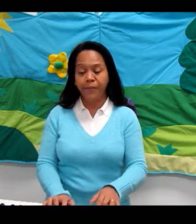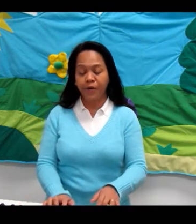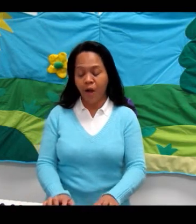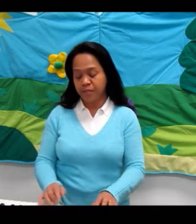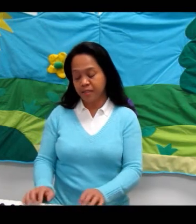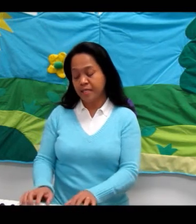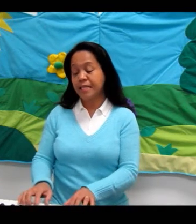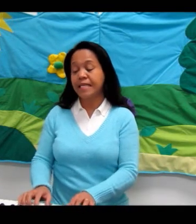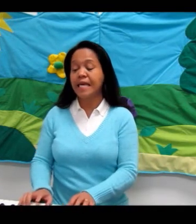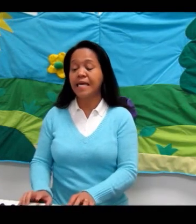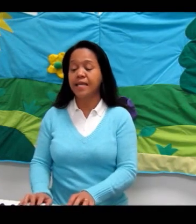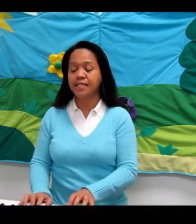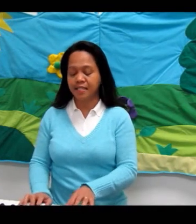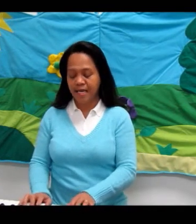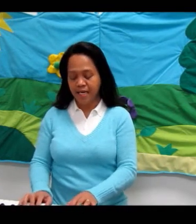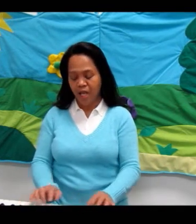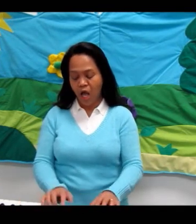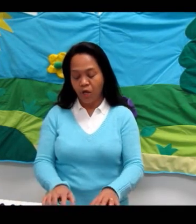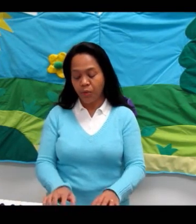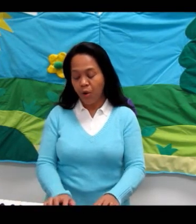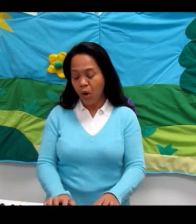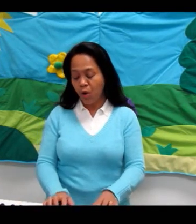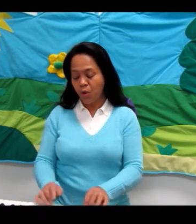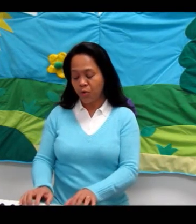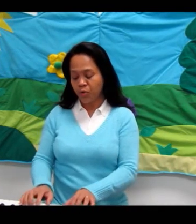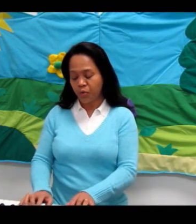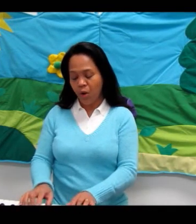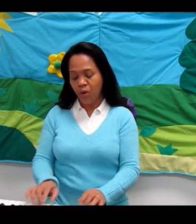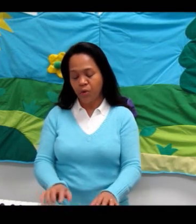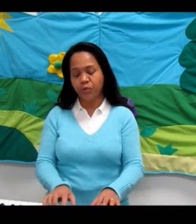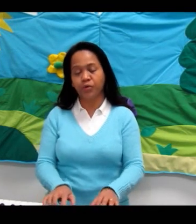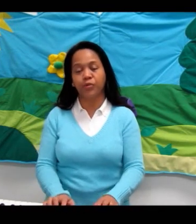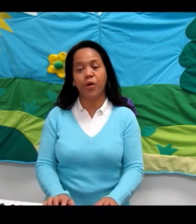comes the little seed, grow, grow, grow.